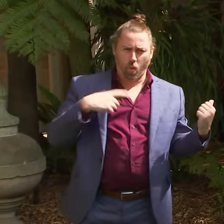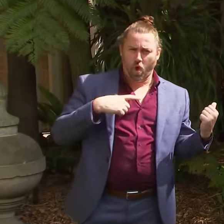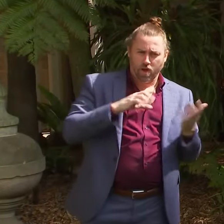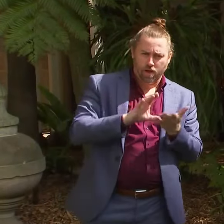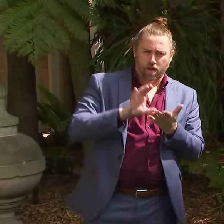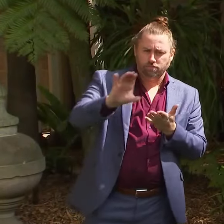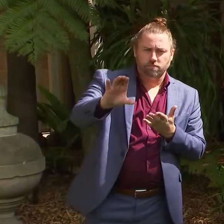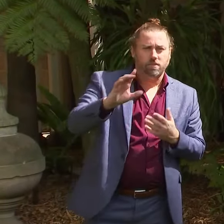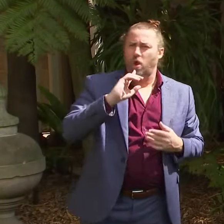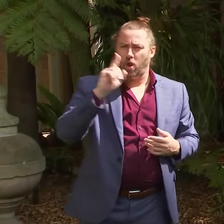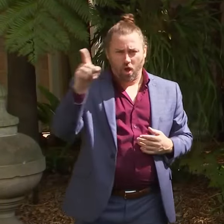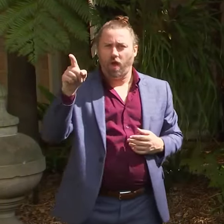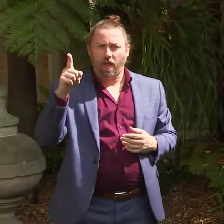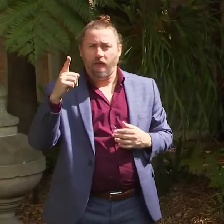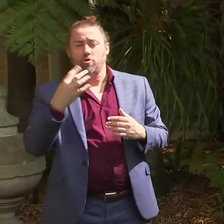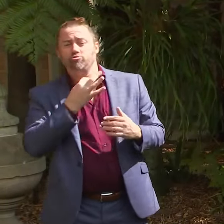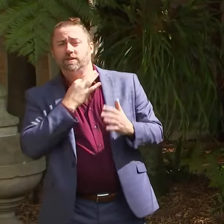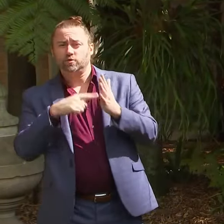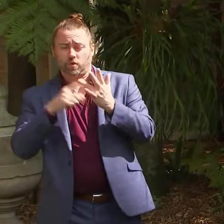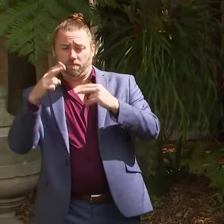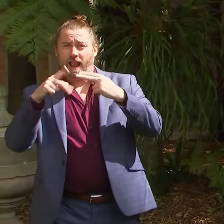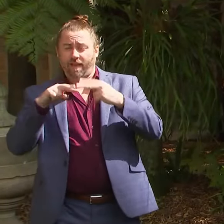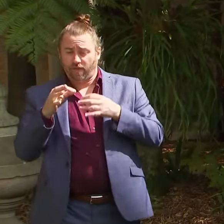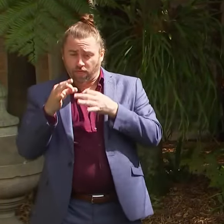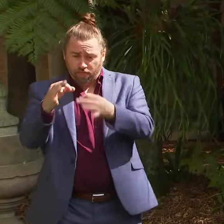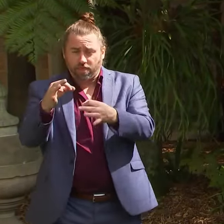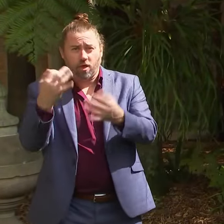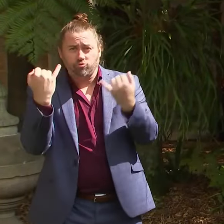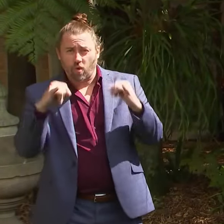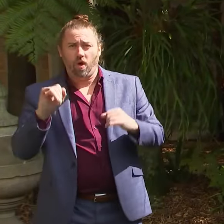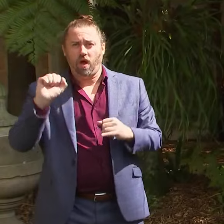No, they took the construction risk. They built it.